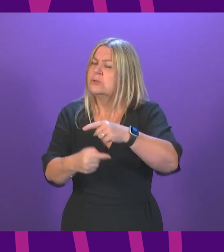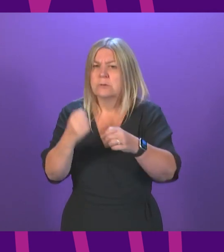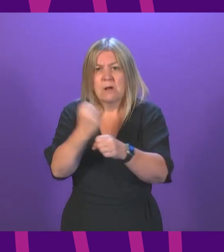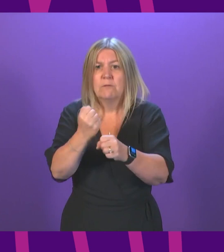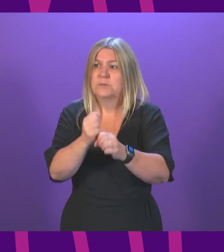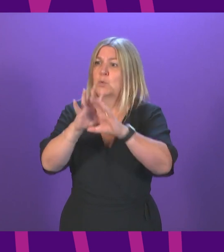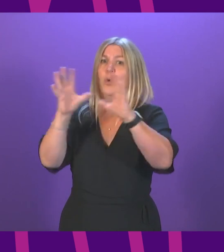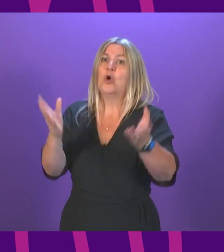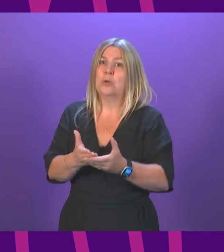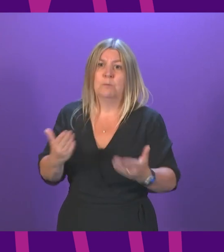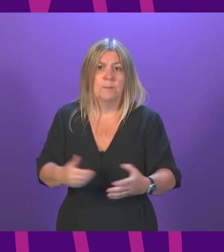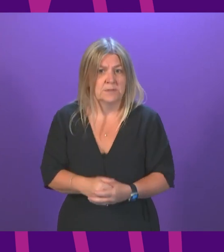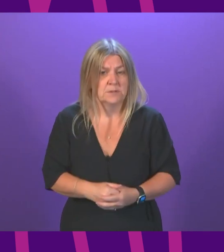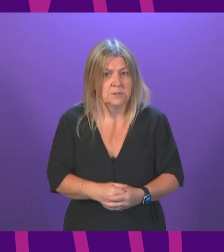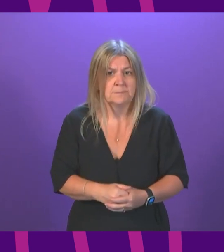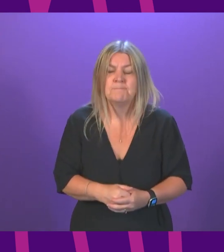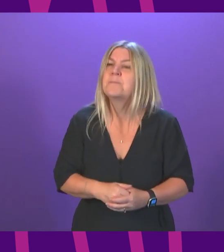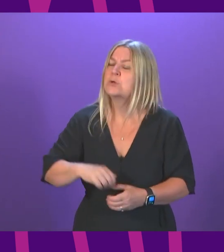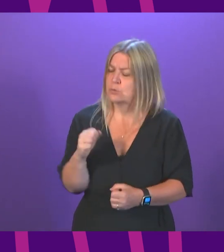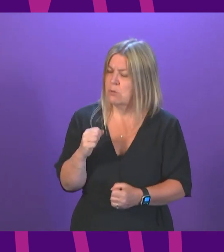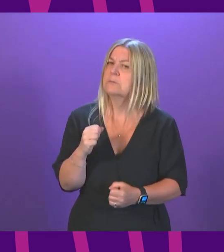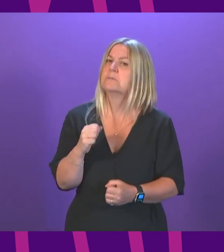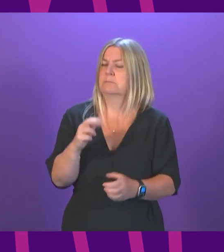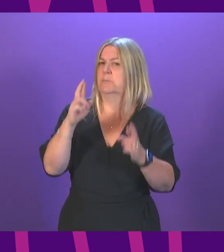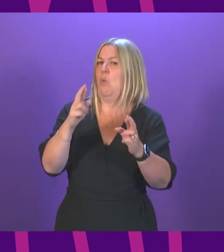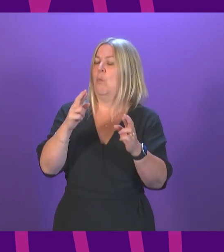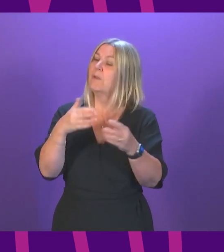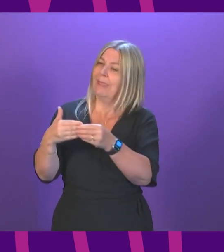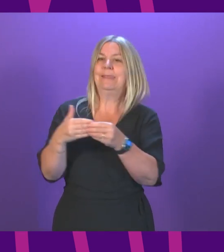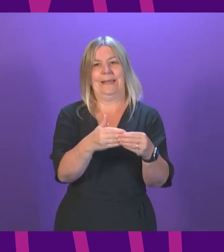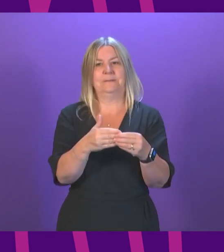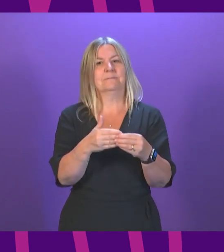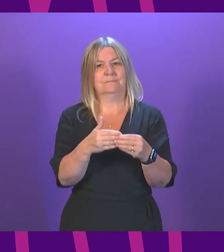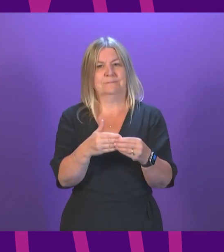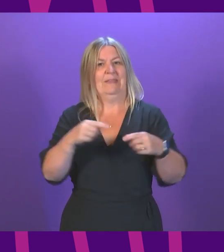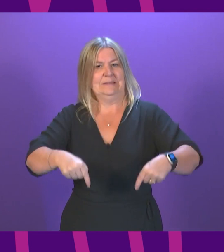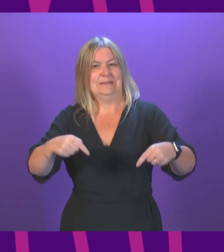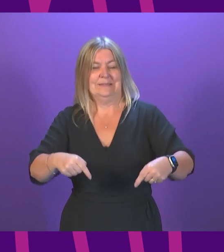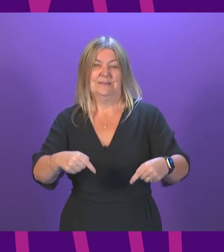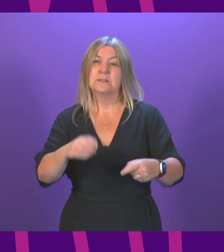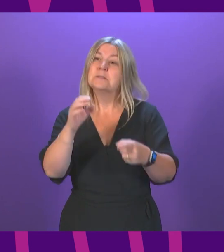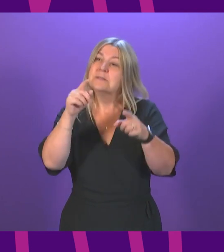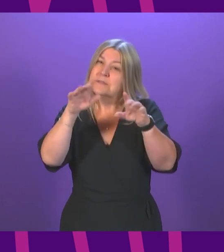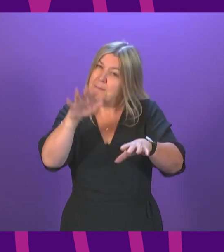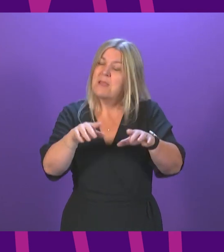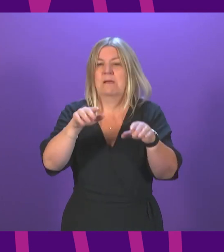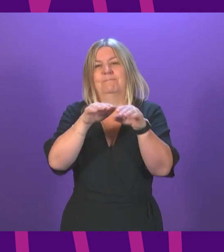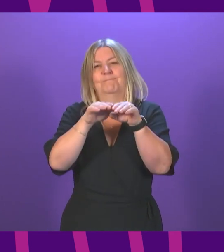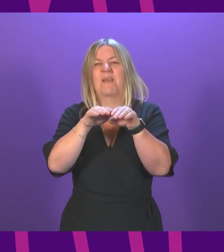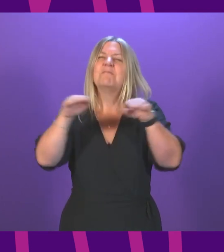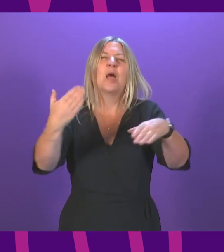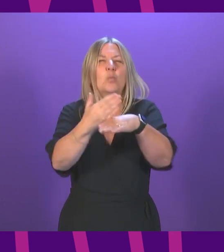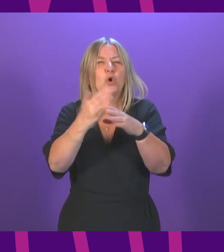across the world on this, and Scotland, I hope, will lead by example. And similarly on fair work. As I say, am